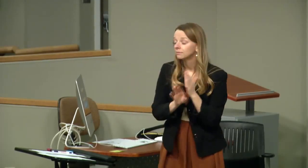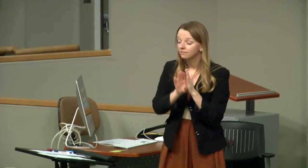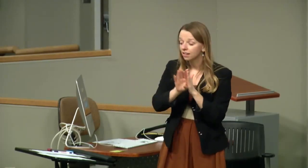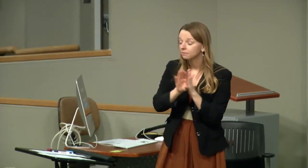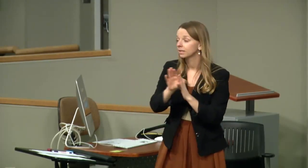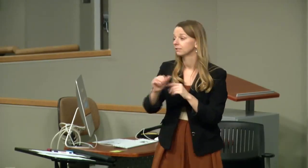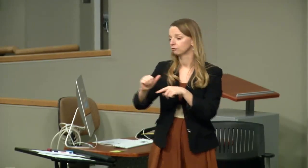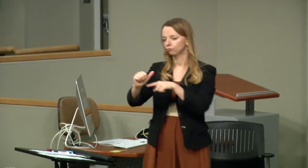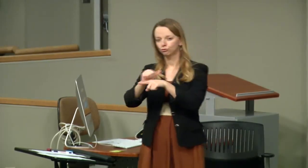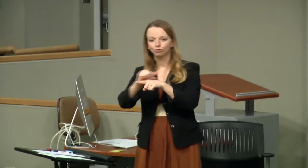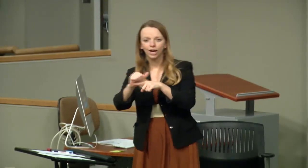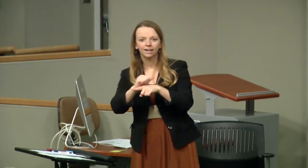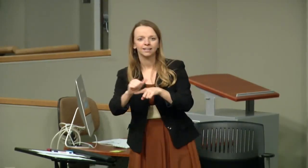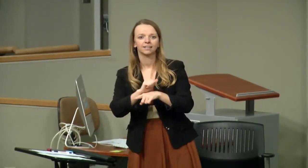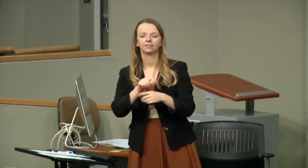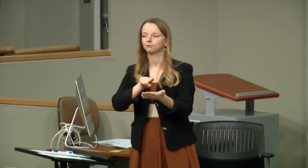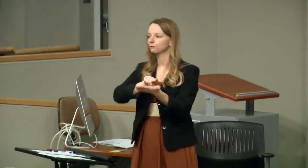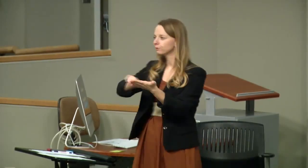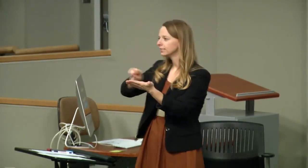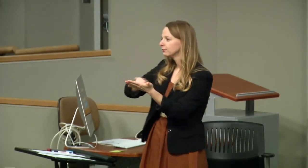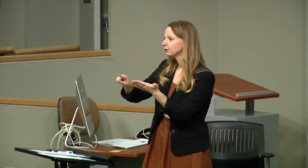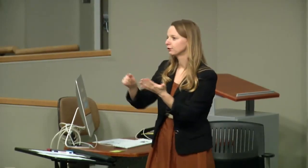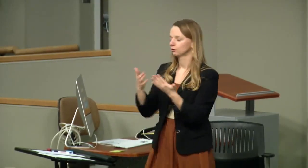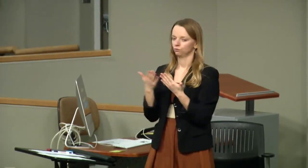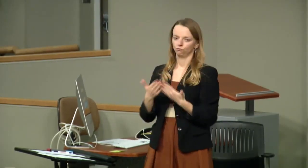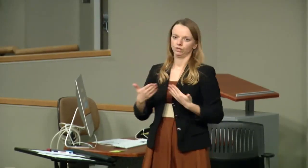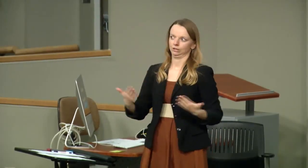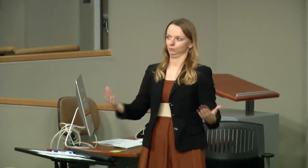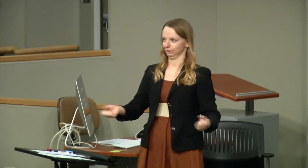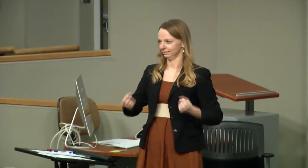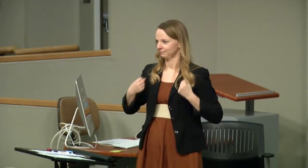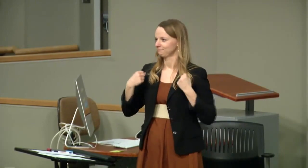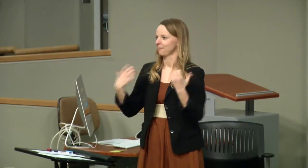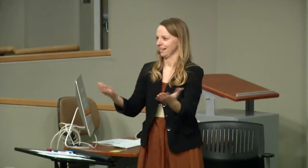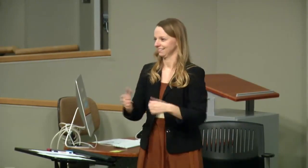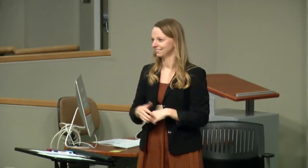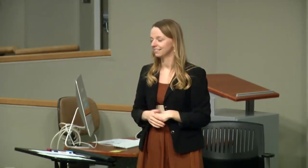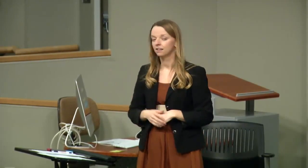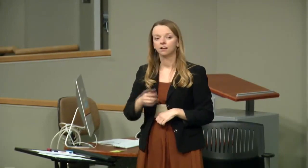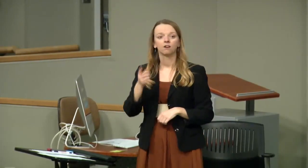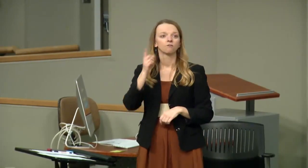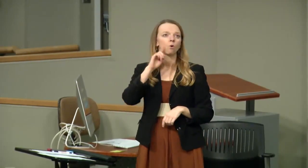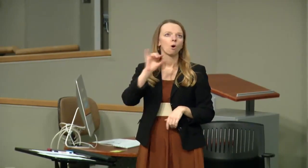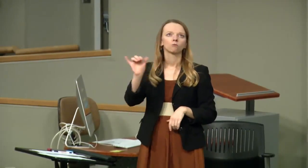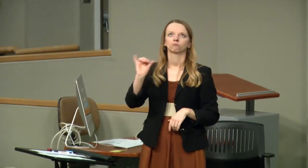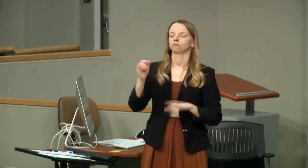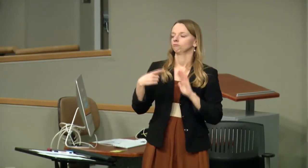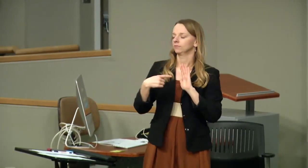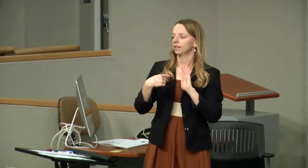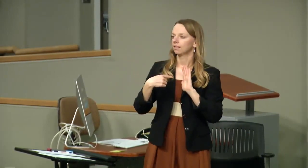with. One is developing curriculum. We provide trainings. We're involved with research and many other avenues.